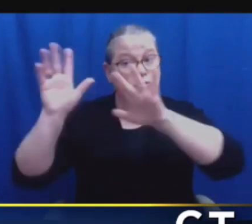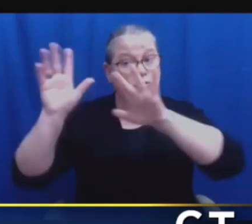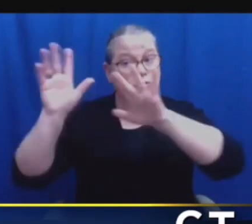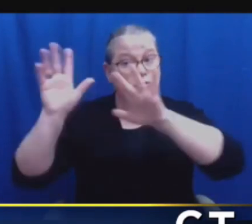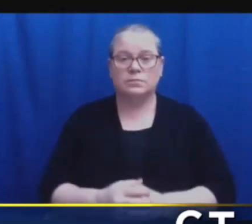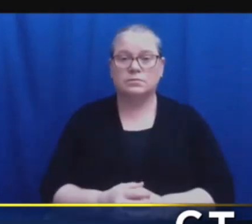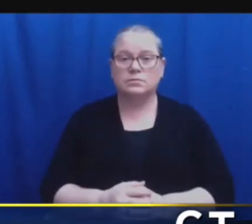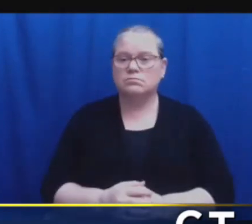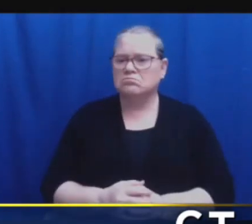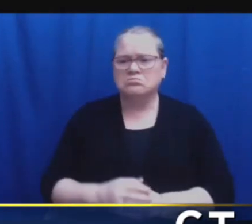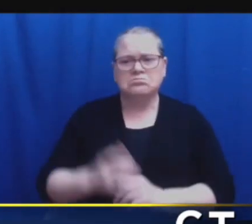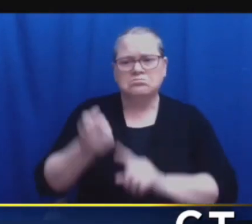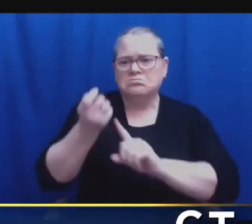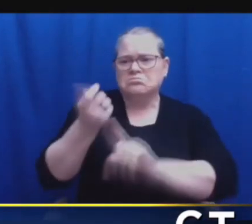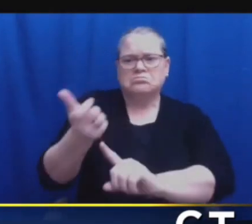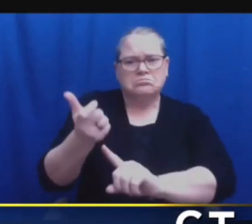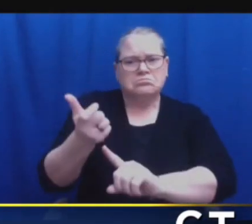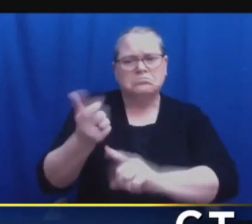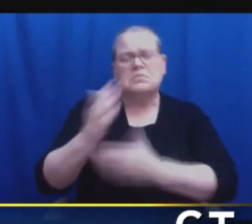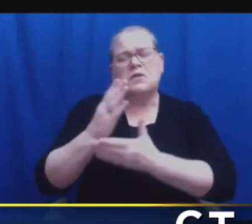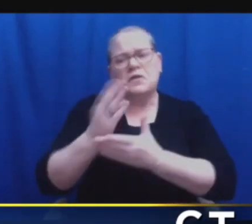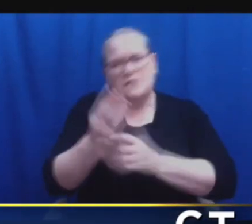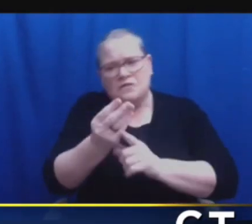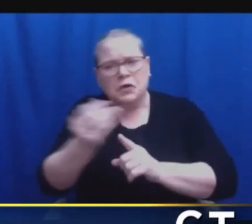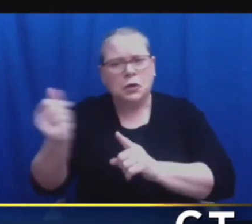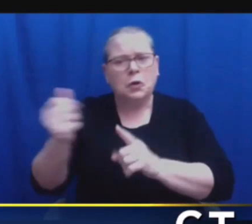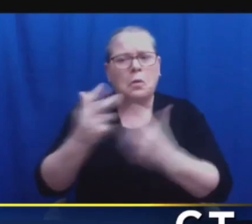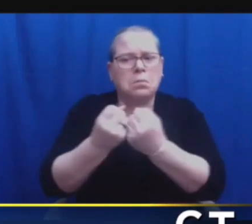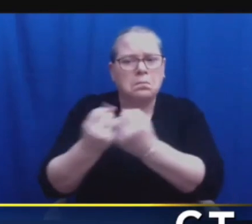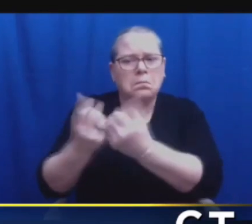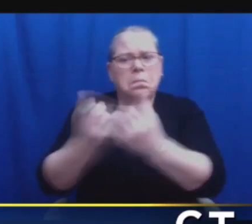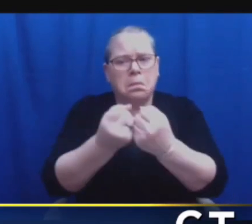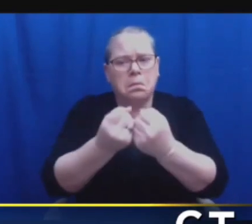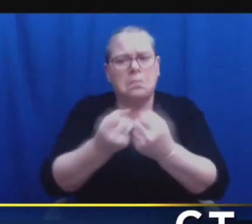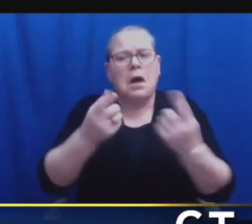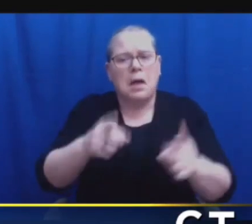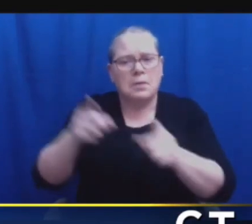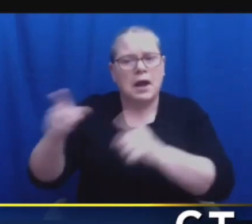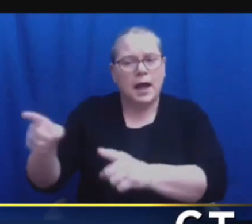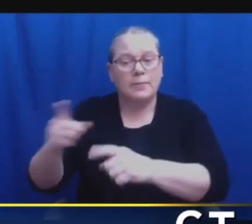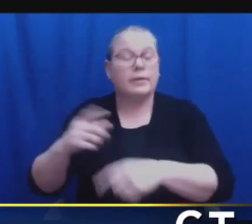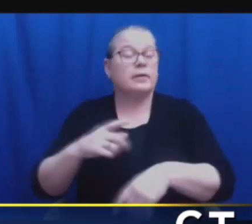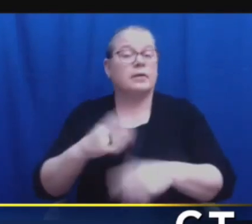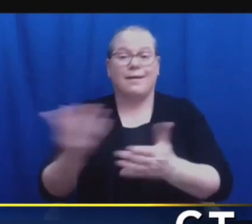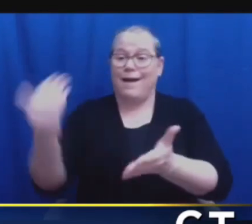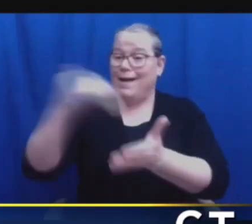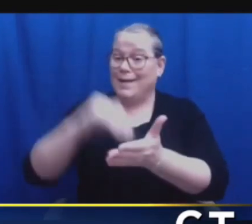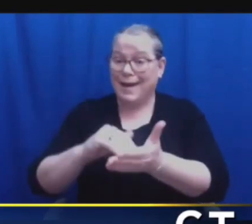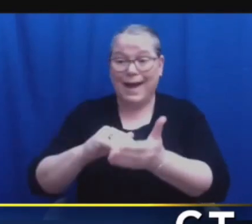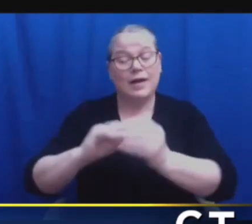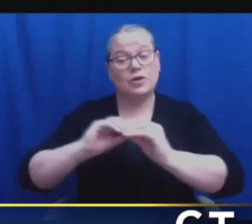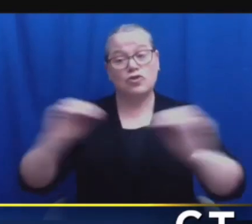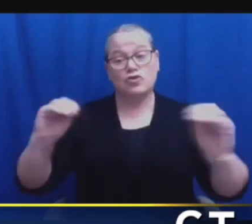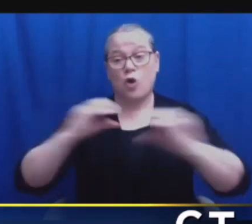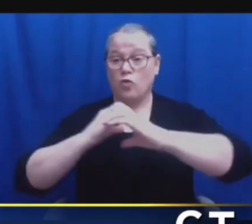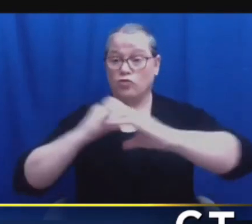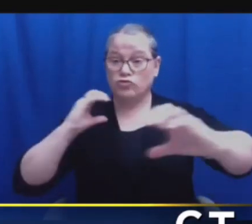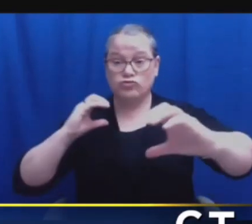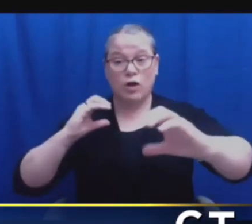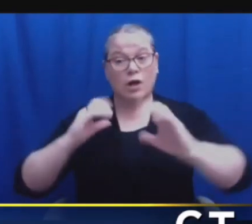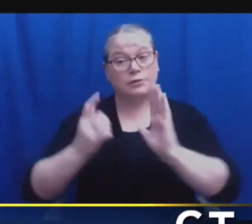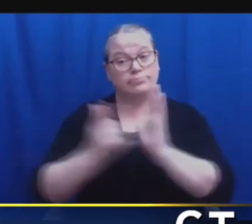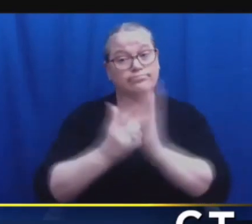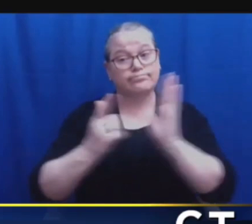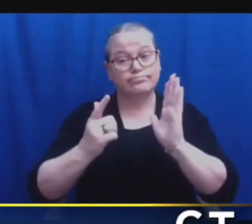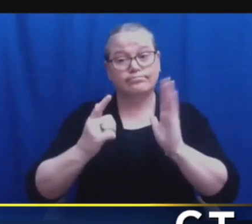incidents, but again, keeping the tractor-trailer trucks off. Thanks to each and every one of you for not doing any driving unless it was absolutely essential. I think that